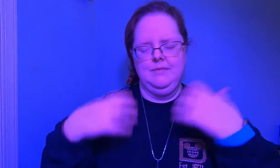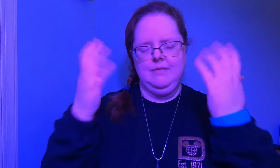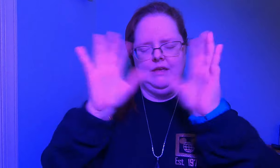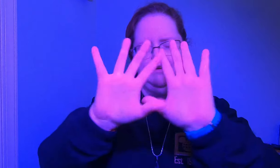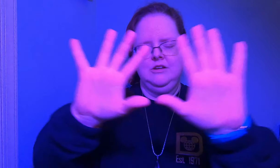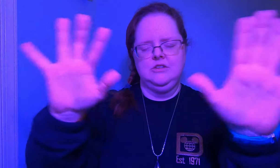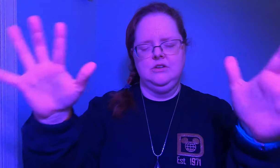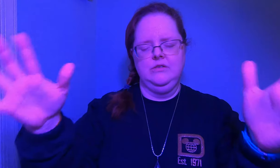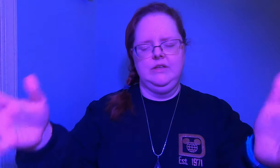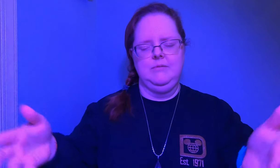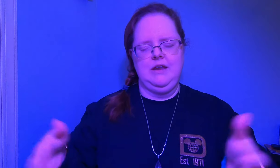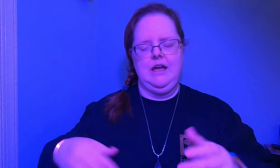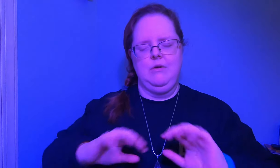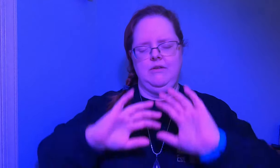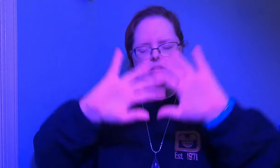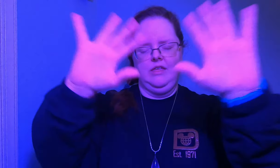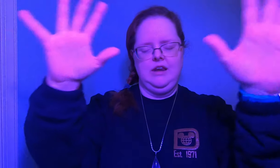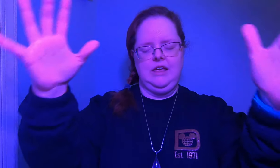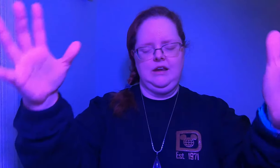to serve them in however they need